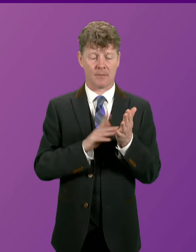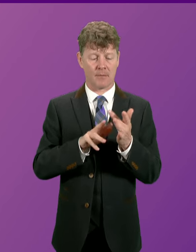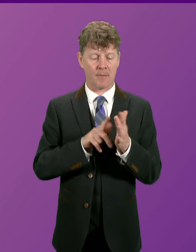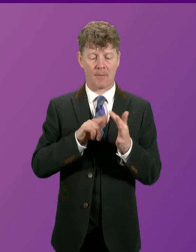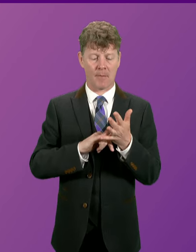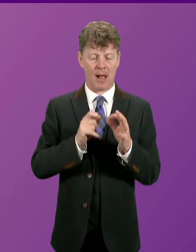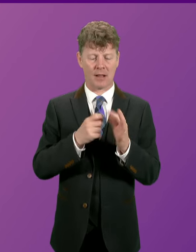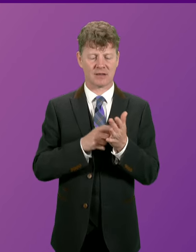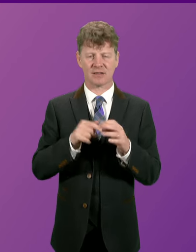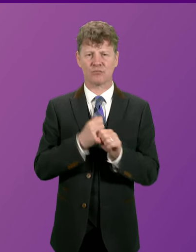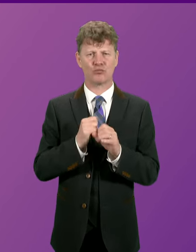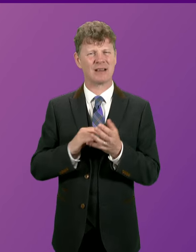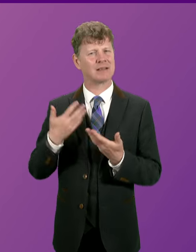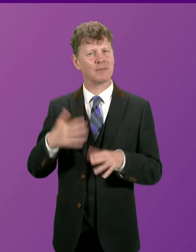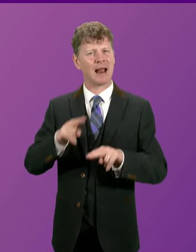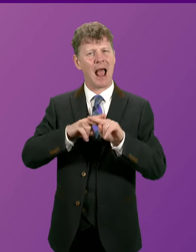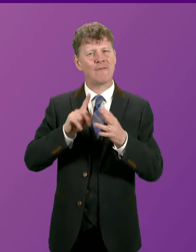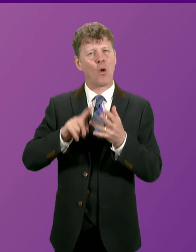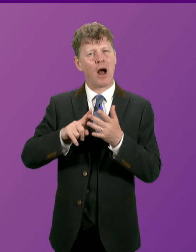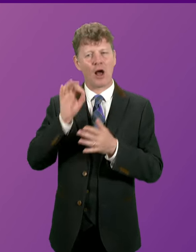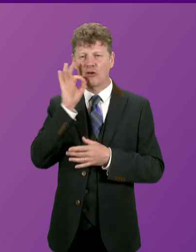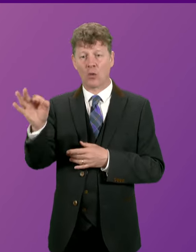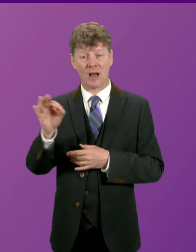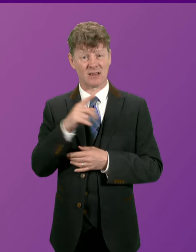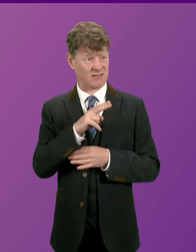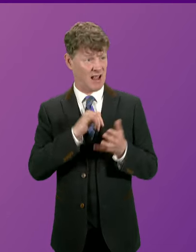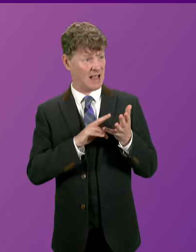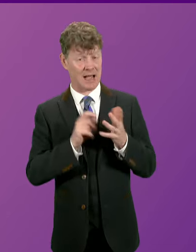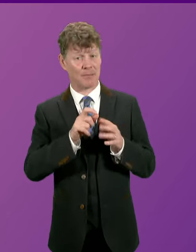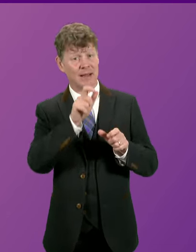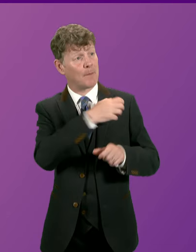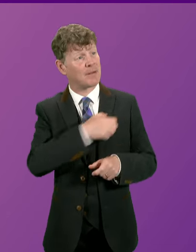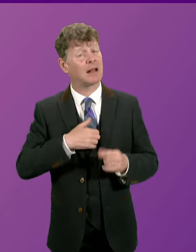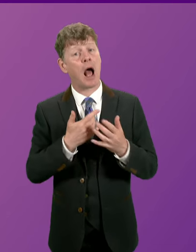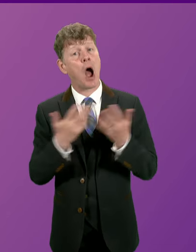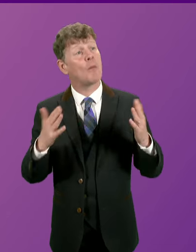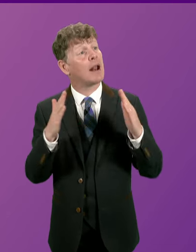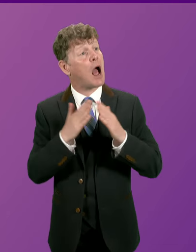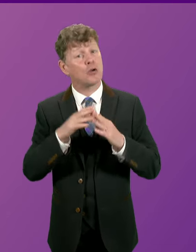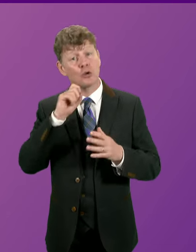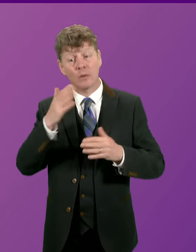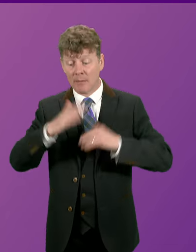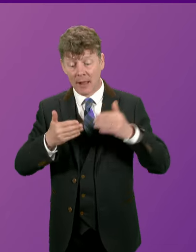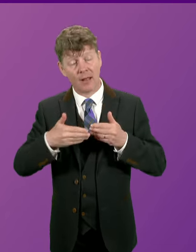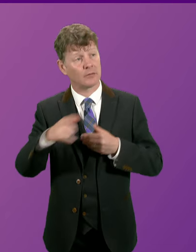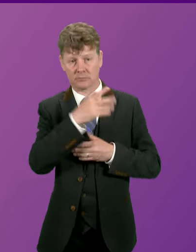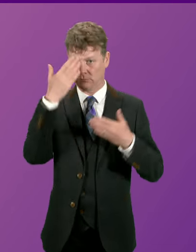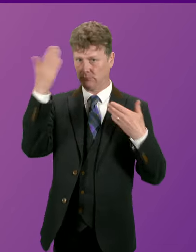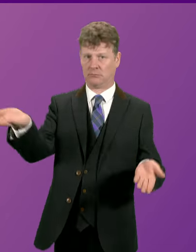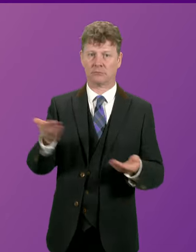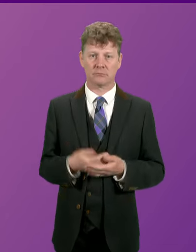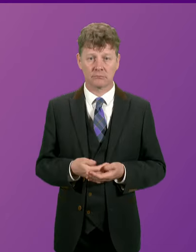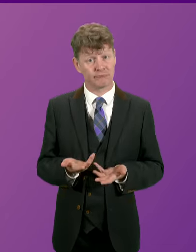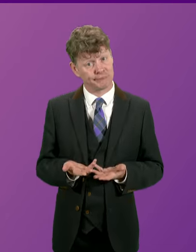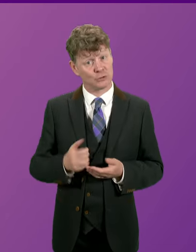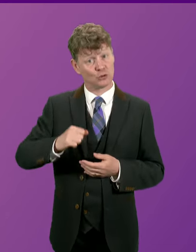Information request has revealed that SNP ministers have no idea how many houses will be built in Scotland in coming years. Under the Scottish Government's national